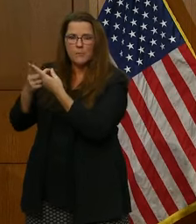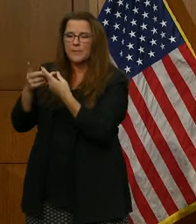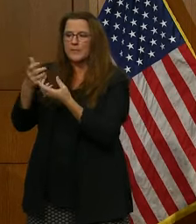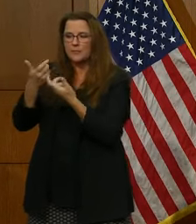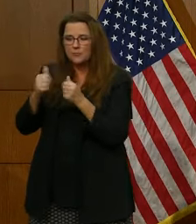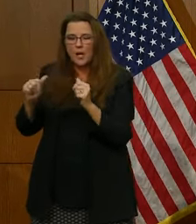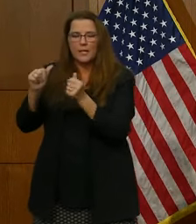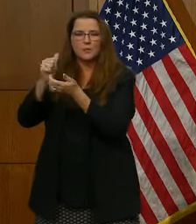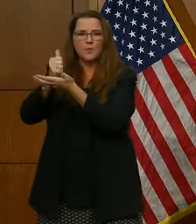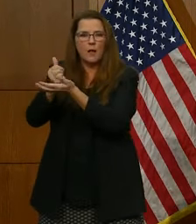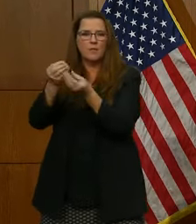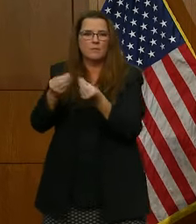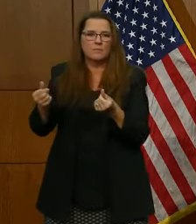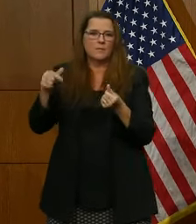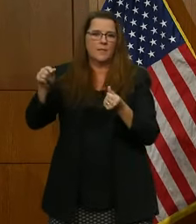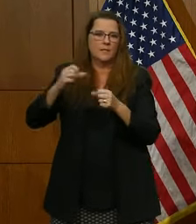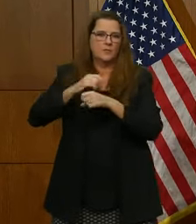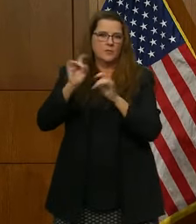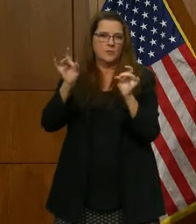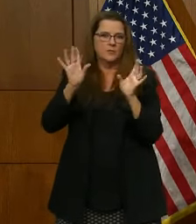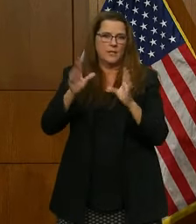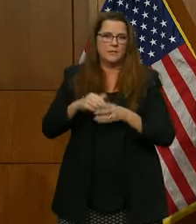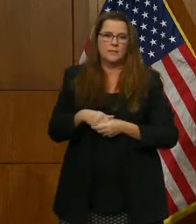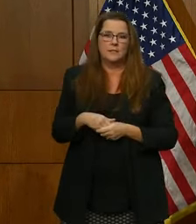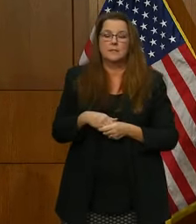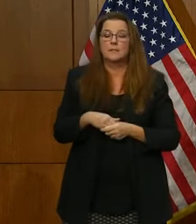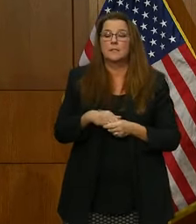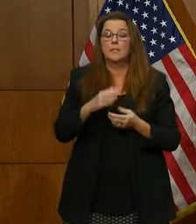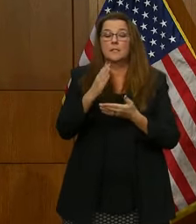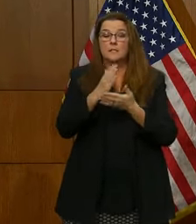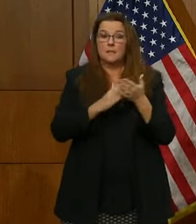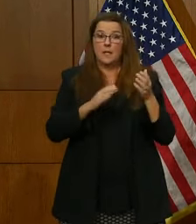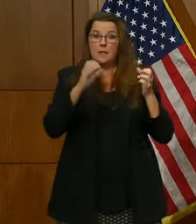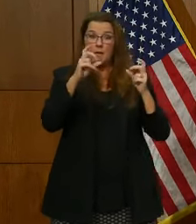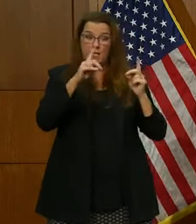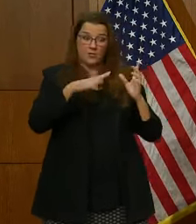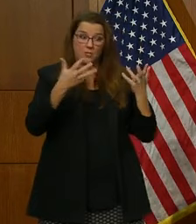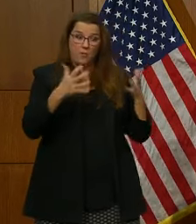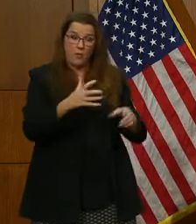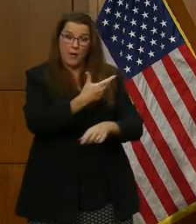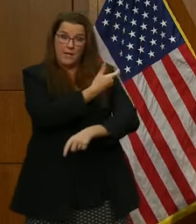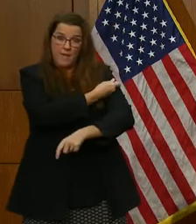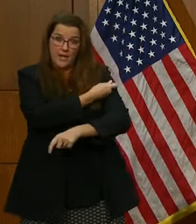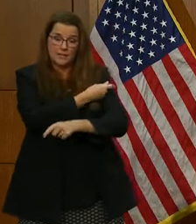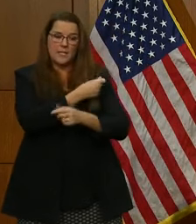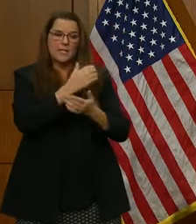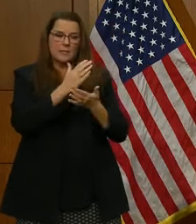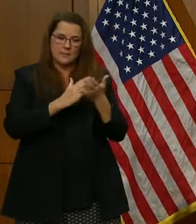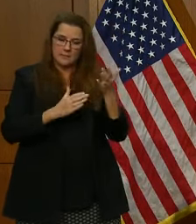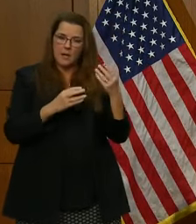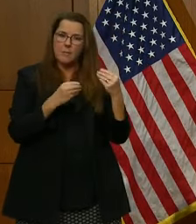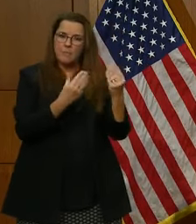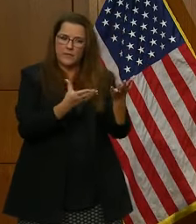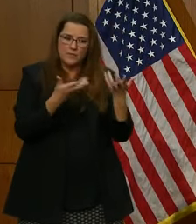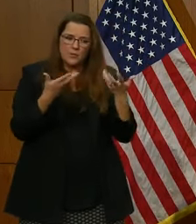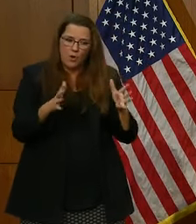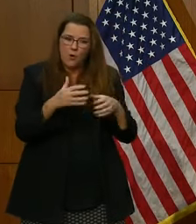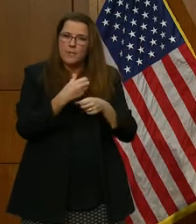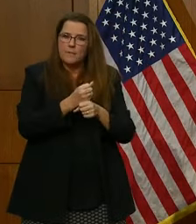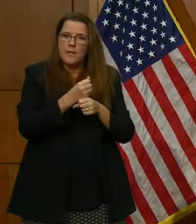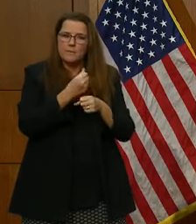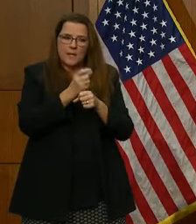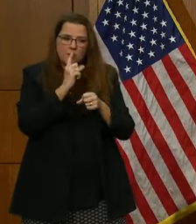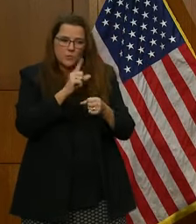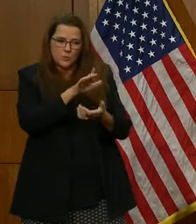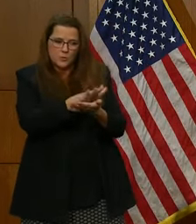I commend the localities where educators are already being vaccinated and where provisions are being made to make sure that the schools are